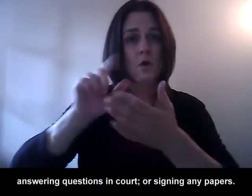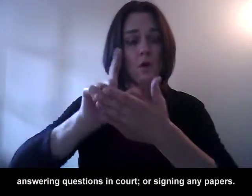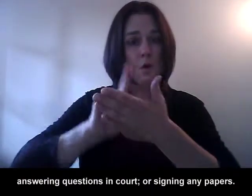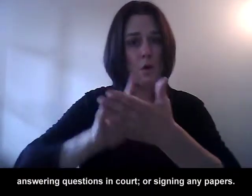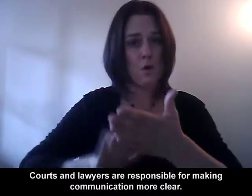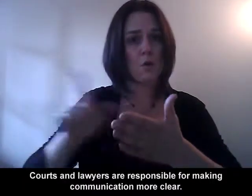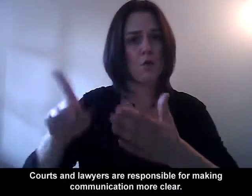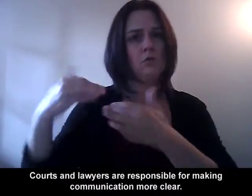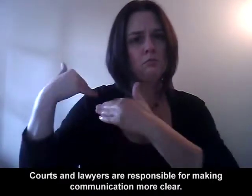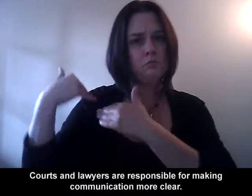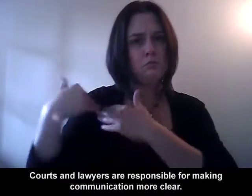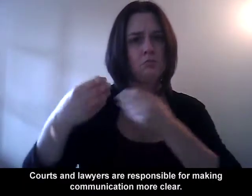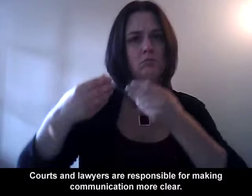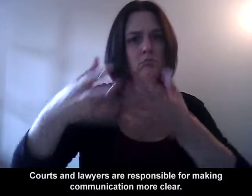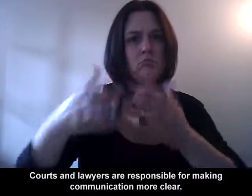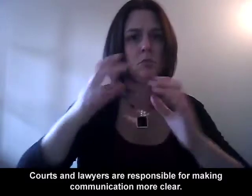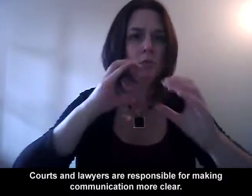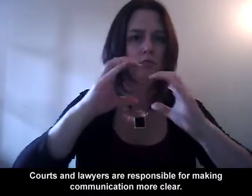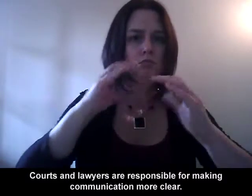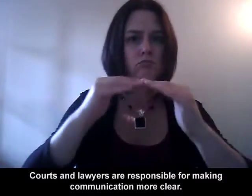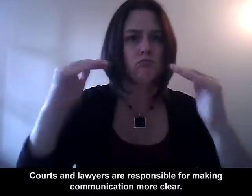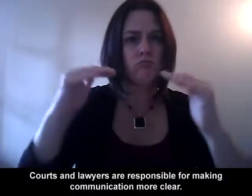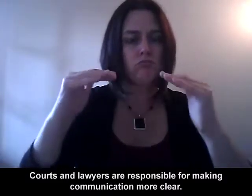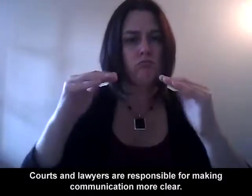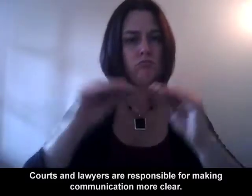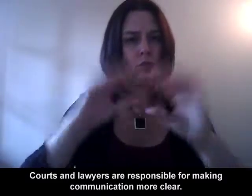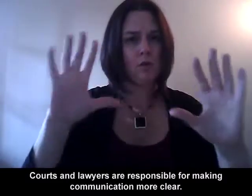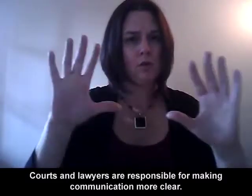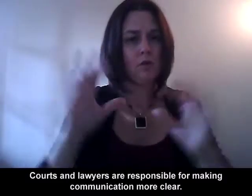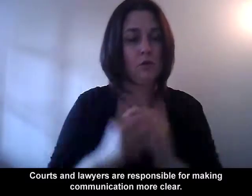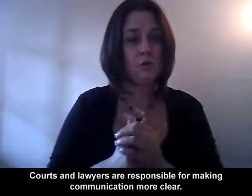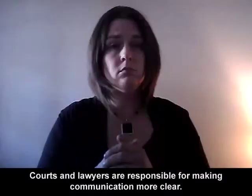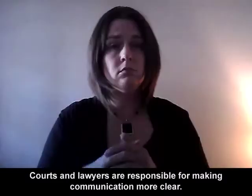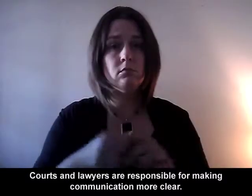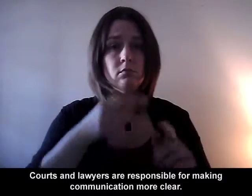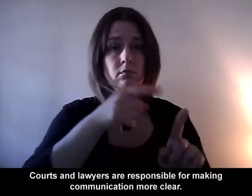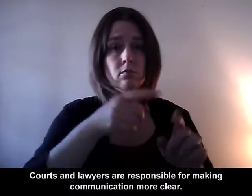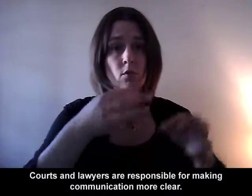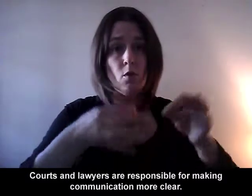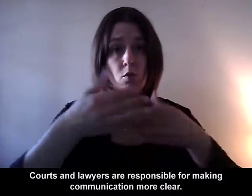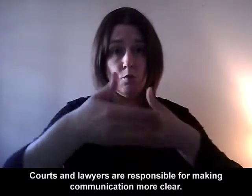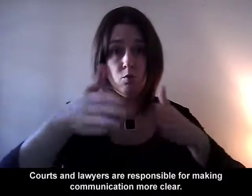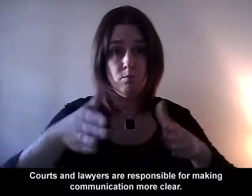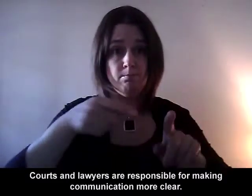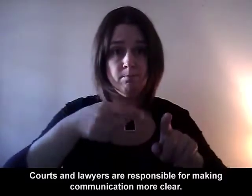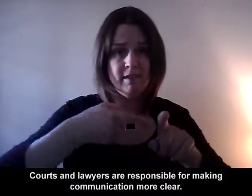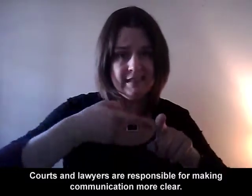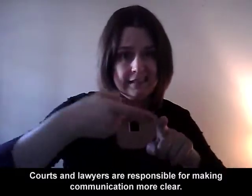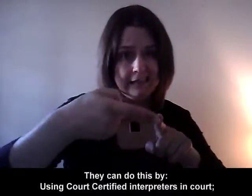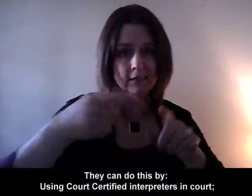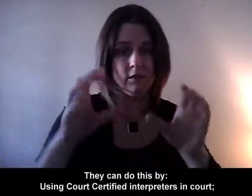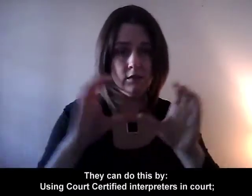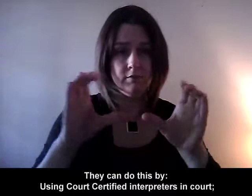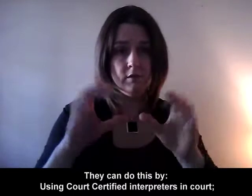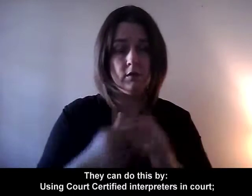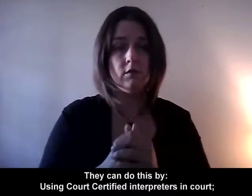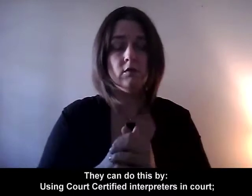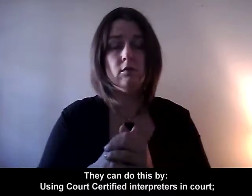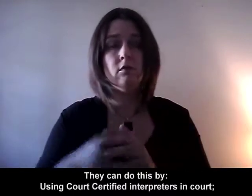Courts and lawyers are responsible for making communication more clear. They can do